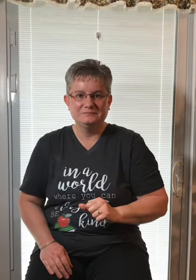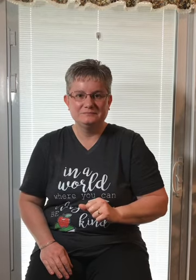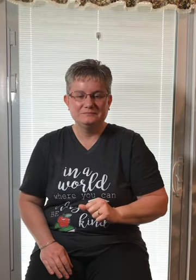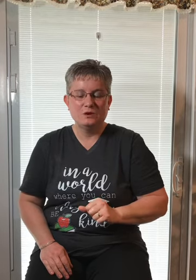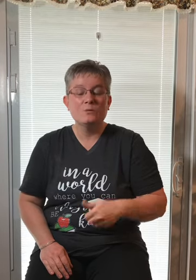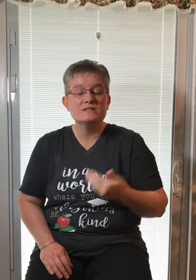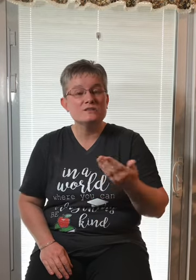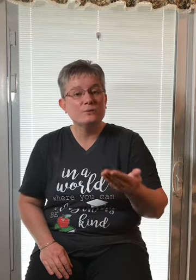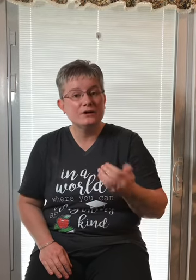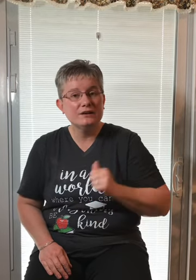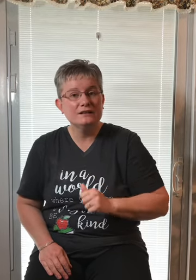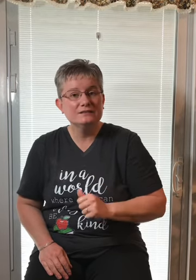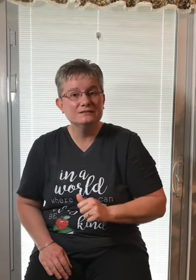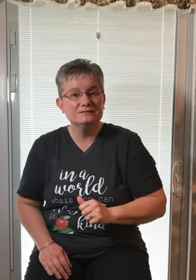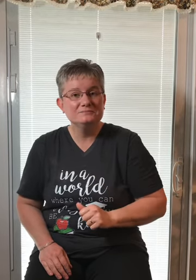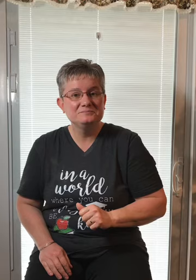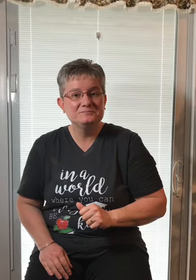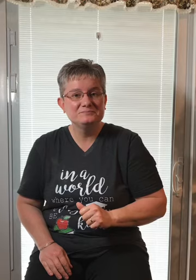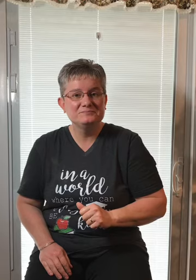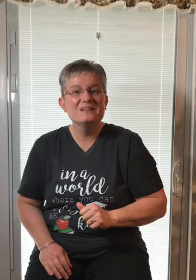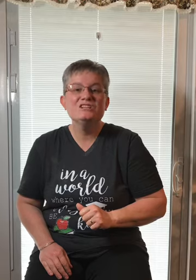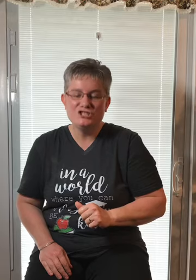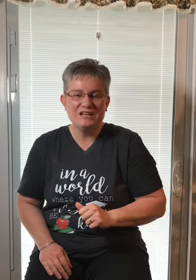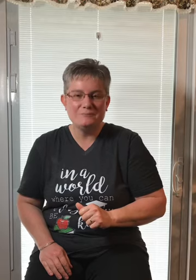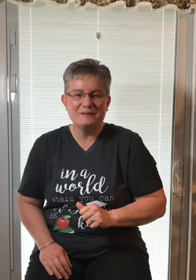What's the word? Cheap.